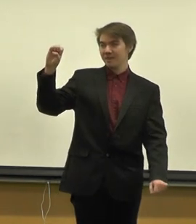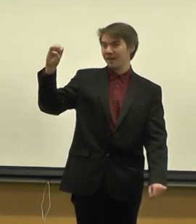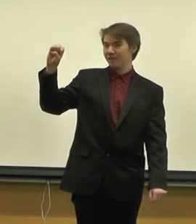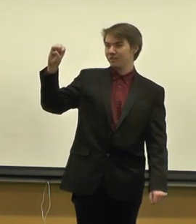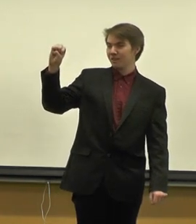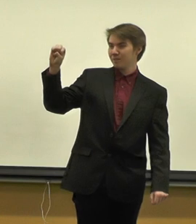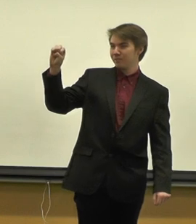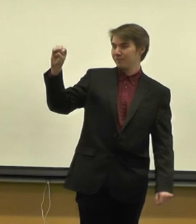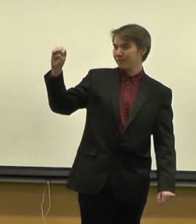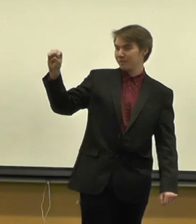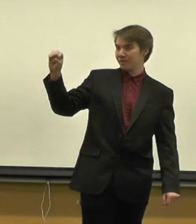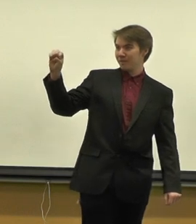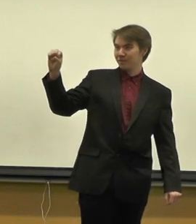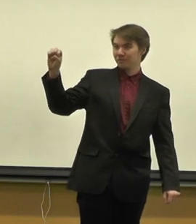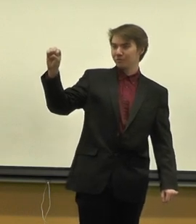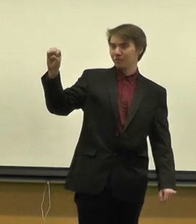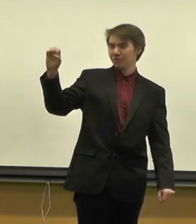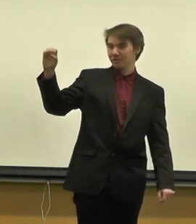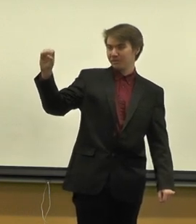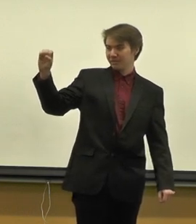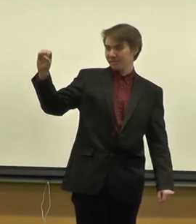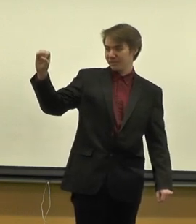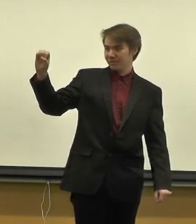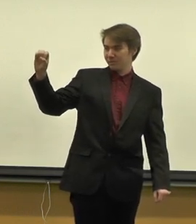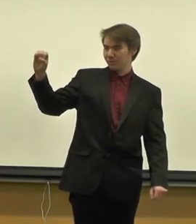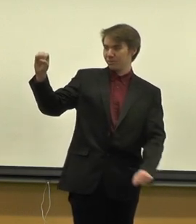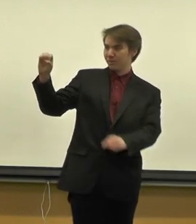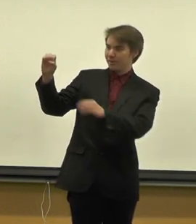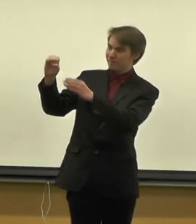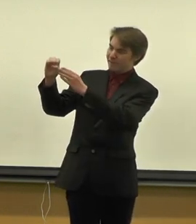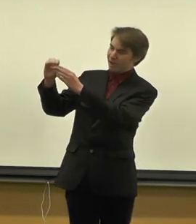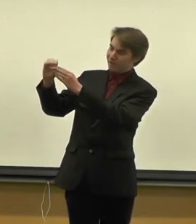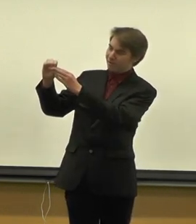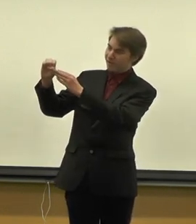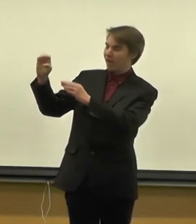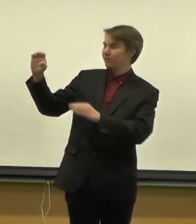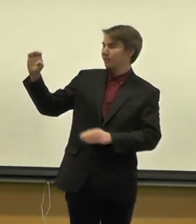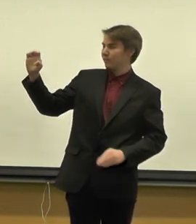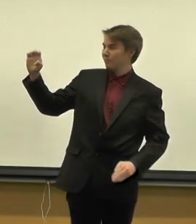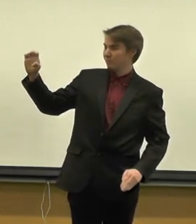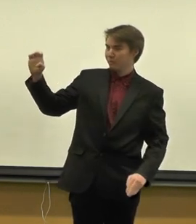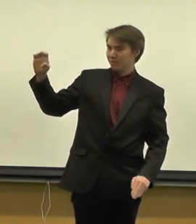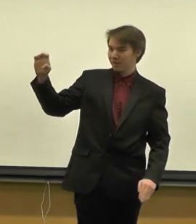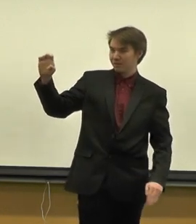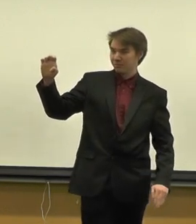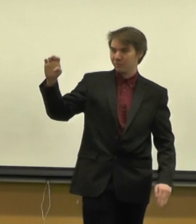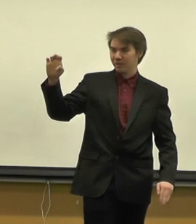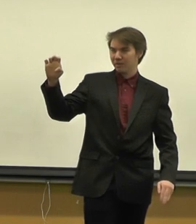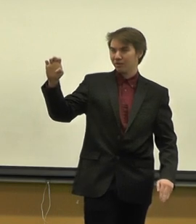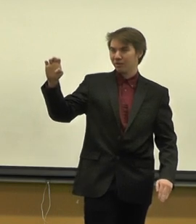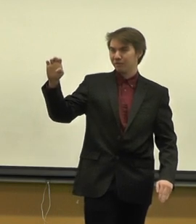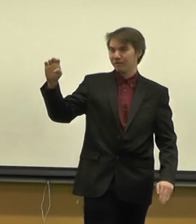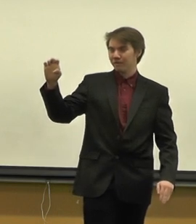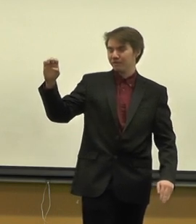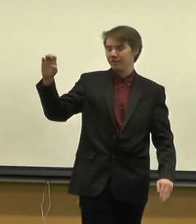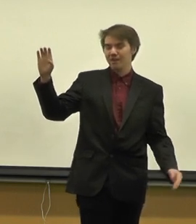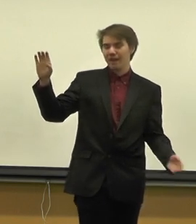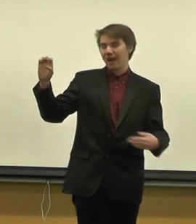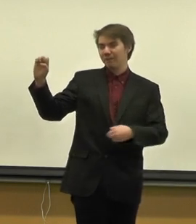E handshape is a fold, it's like this with your thumb down. I've seen other people do this where they curl other fingers. I